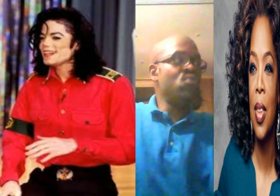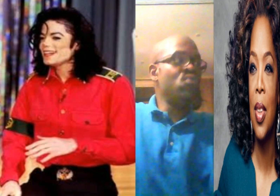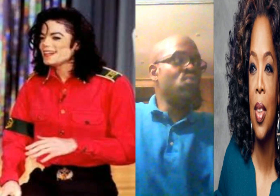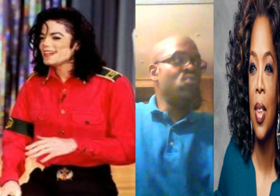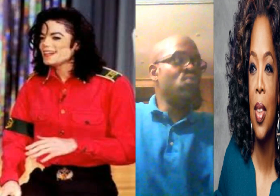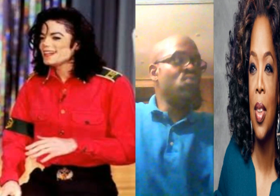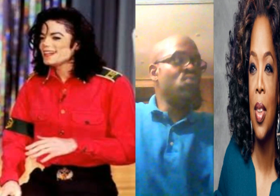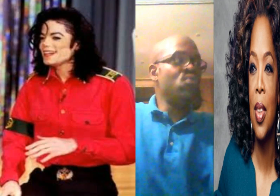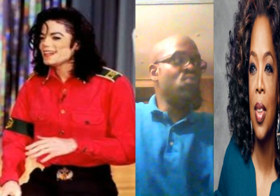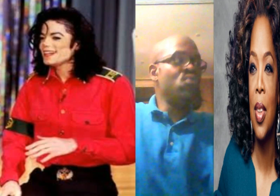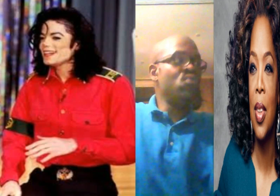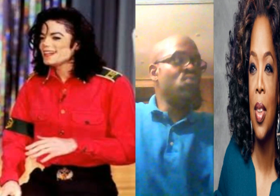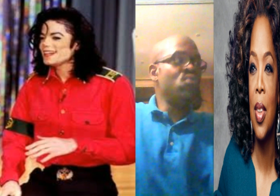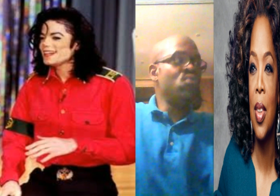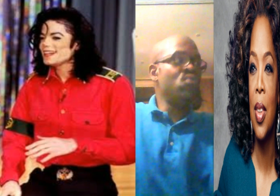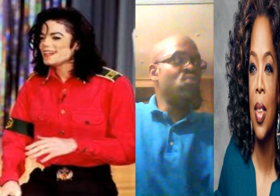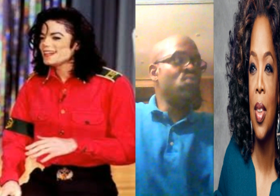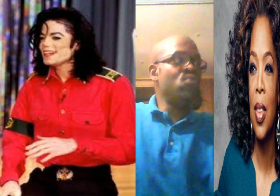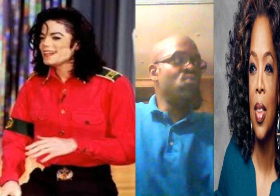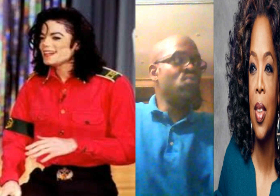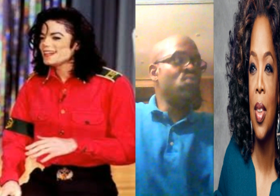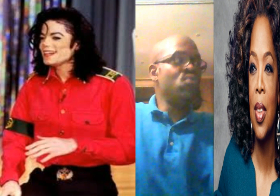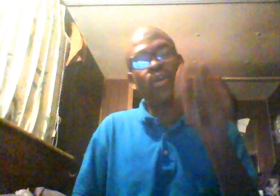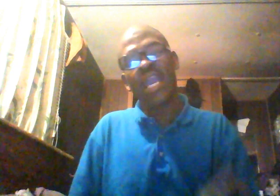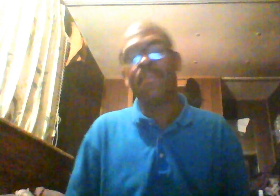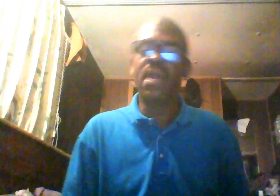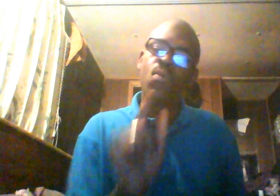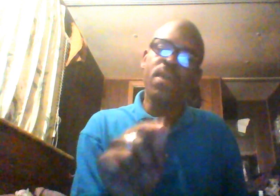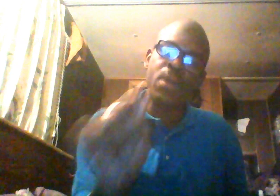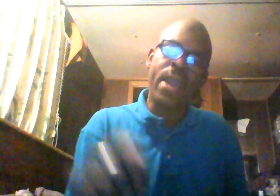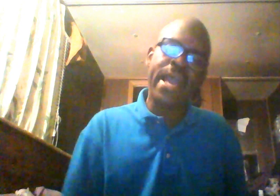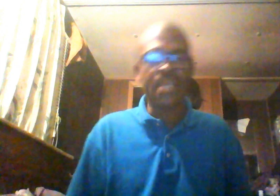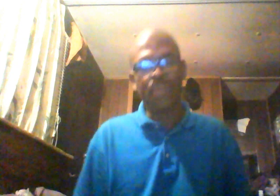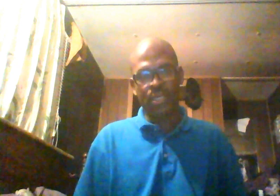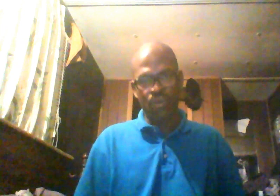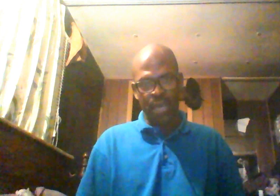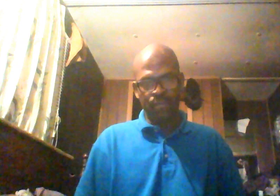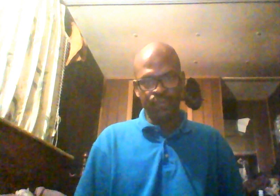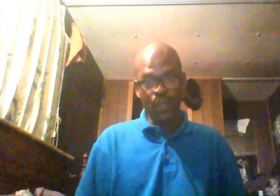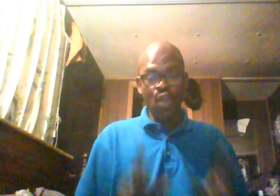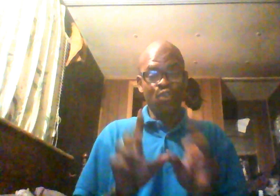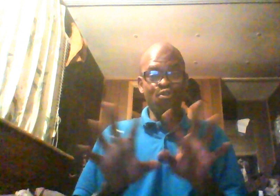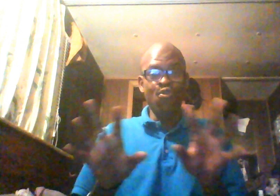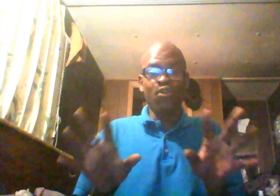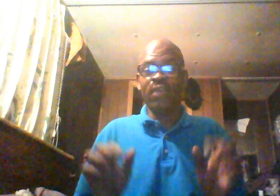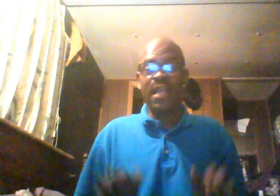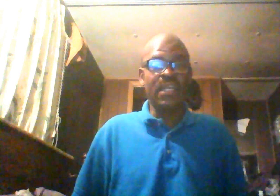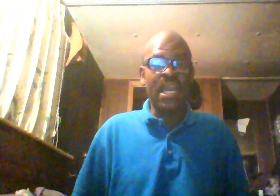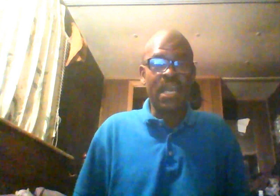Martin Luther King, let's all get along. Michael Jackson said, no, I'm going to play your game, but I'm going to whip your ass at playing your game. You created the game,